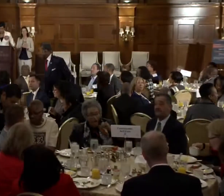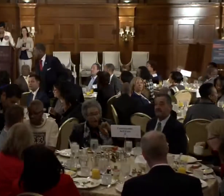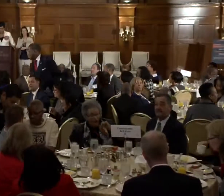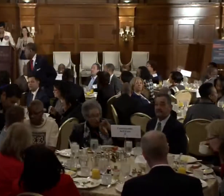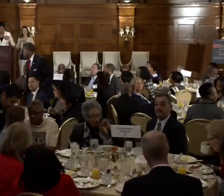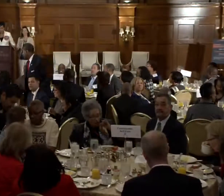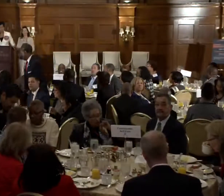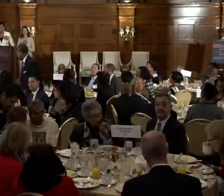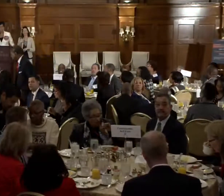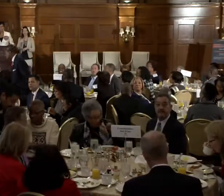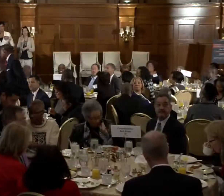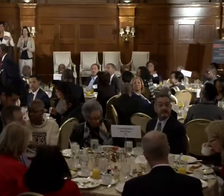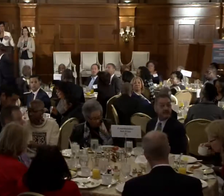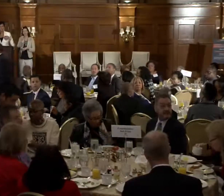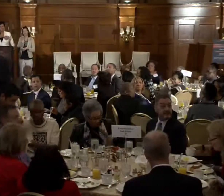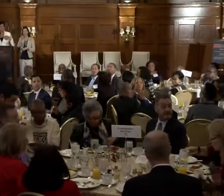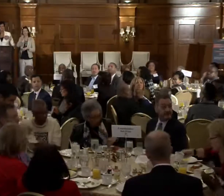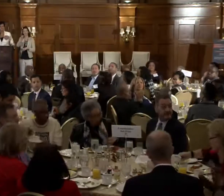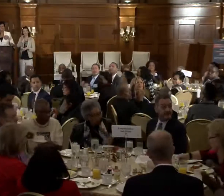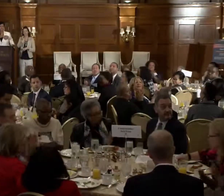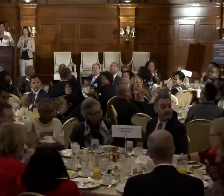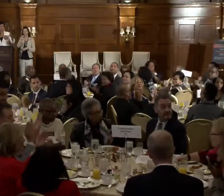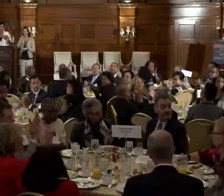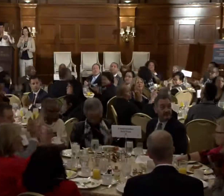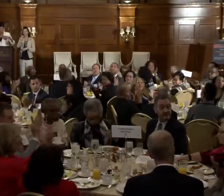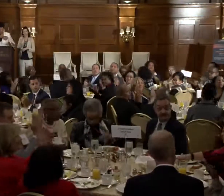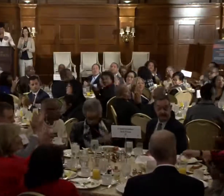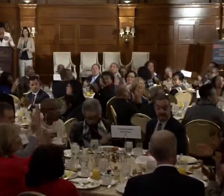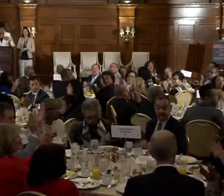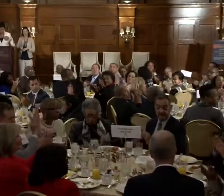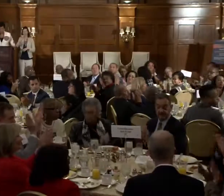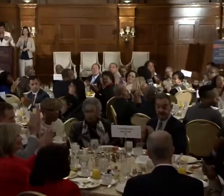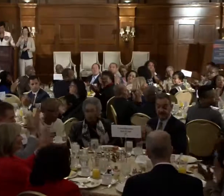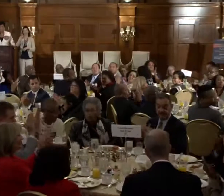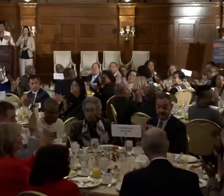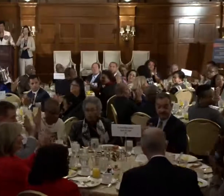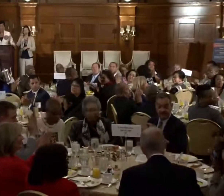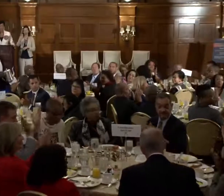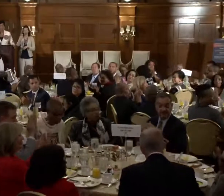Councilmember David Grasso at large. Give him a big round of applause.